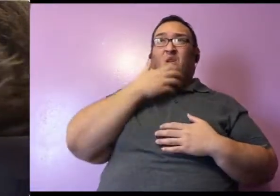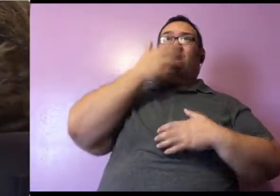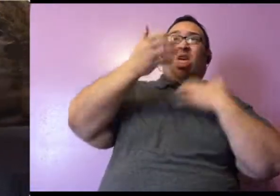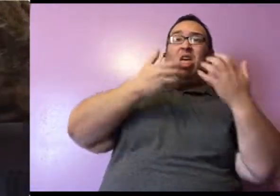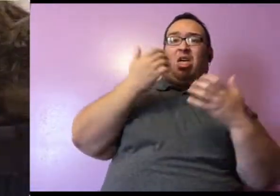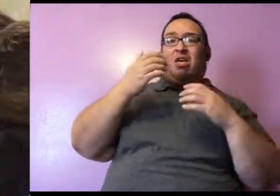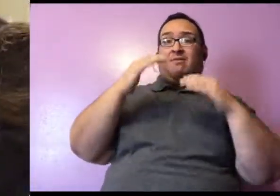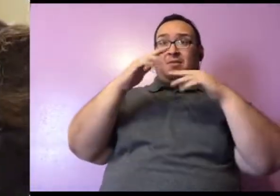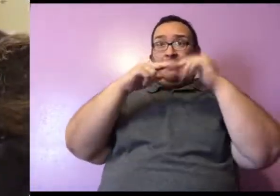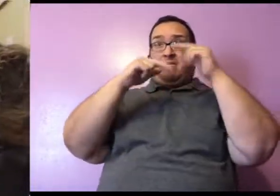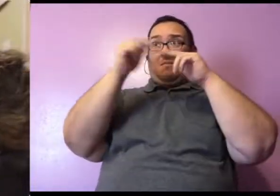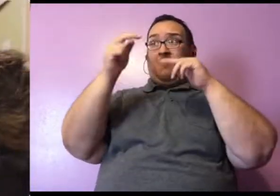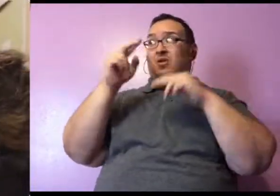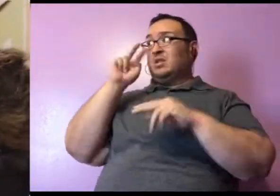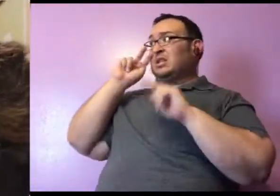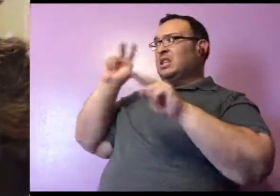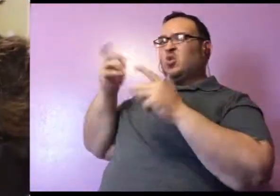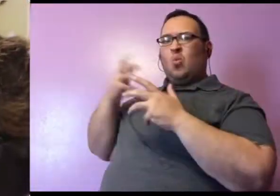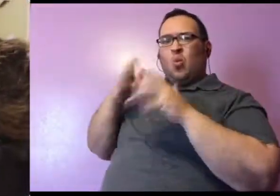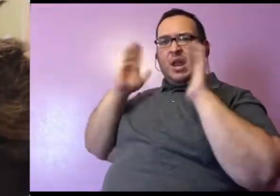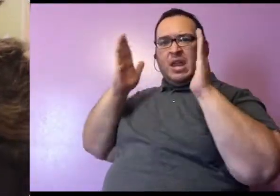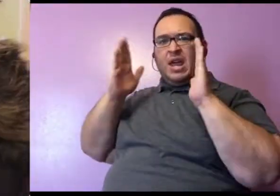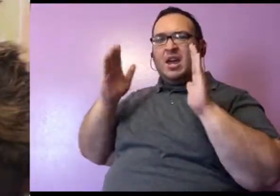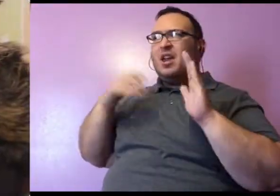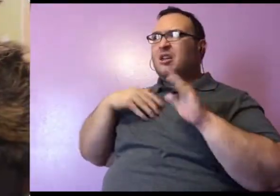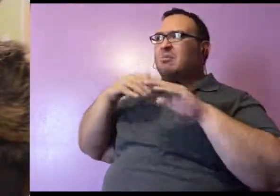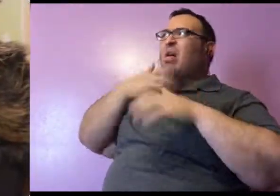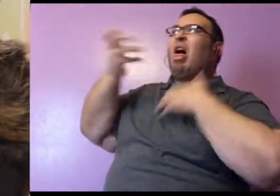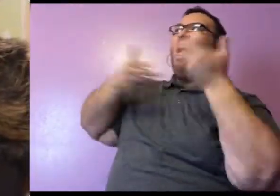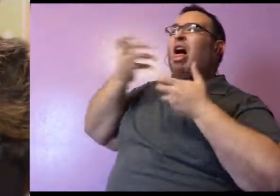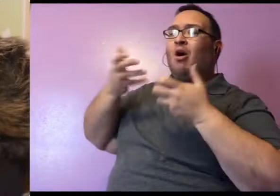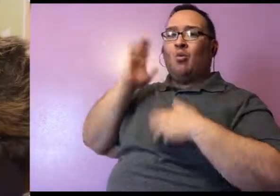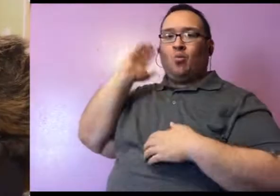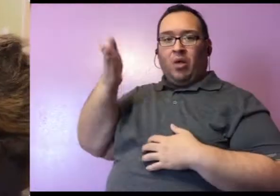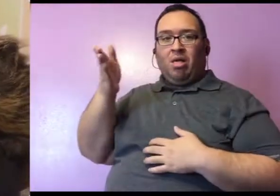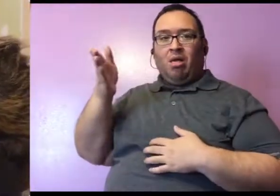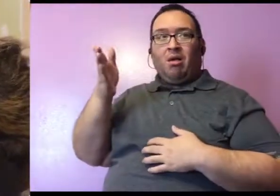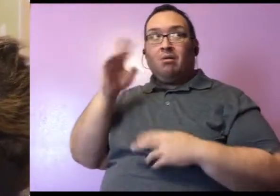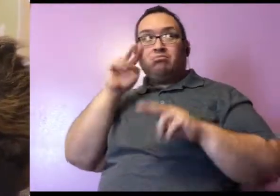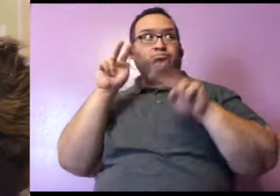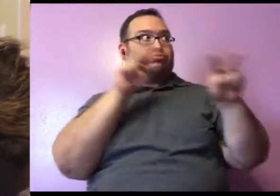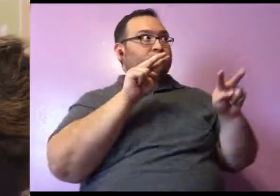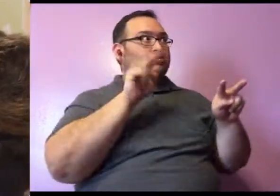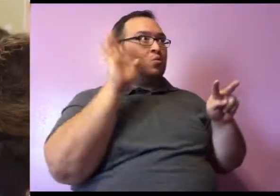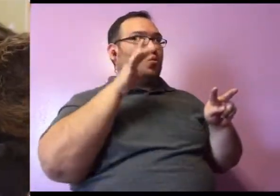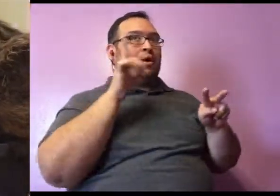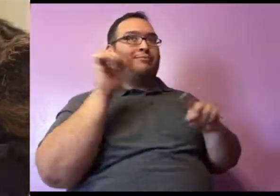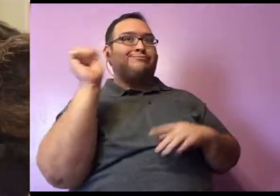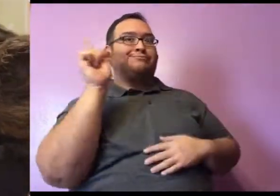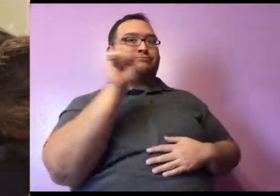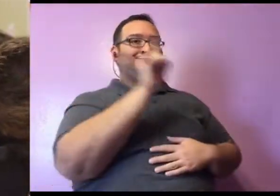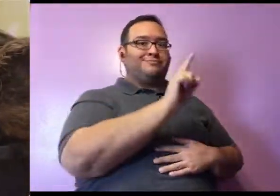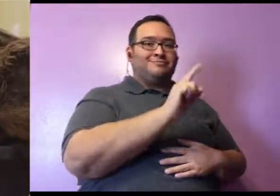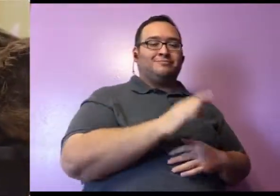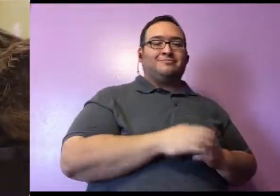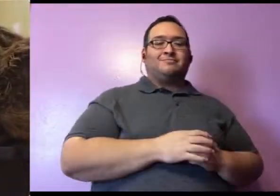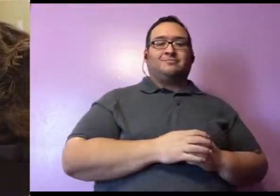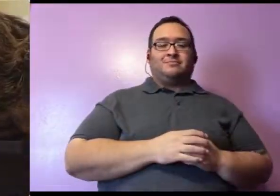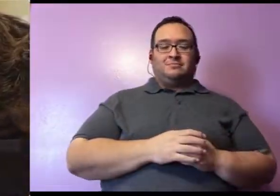if we walk in the building and she wants our attention, she will let us know by yelling to us and calling to us. Now,